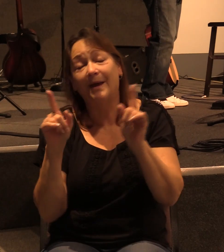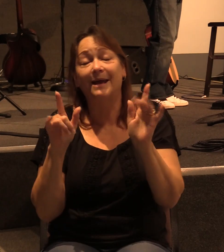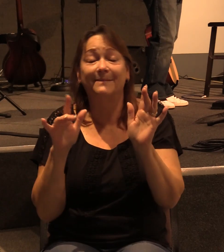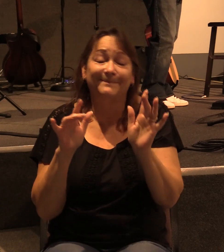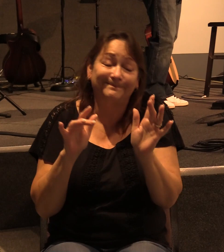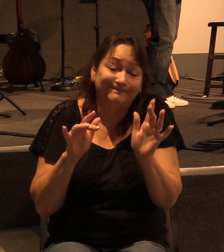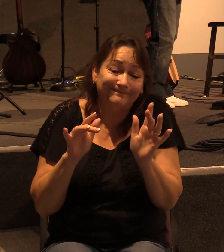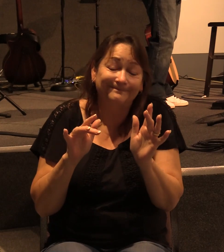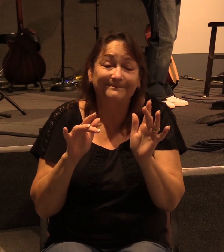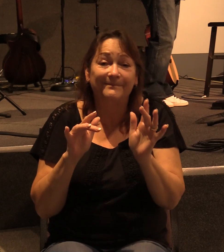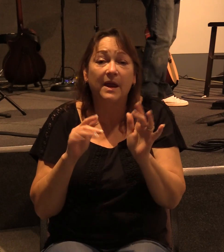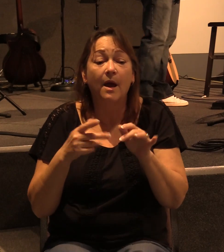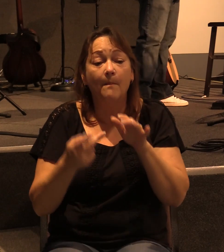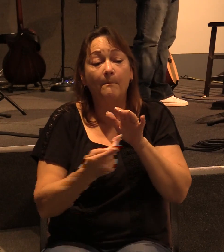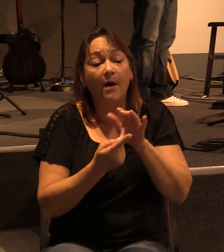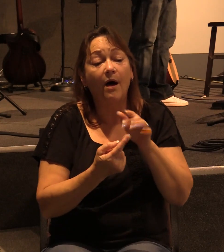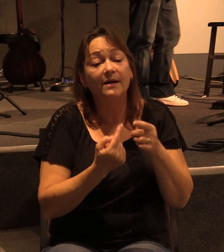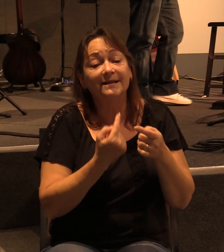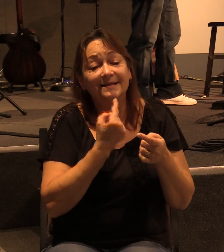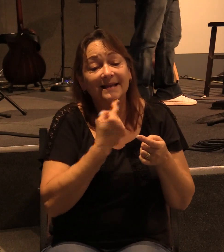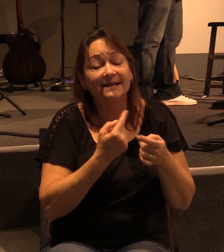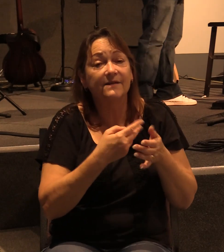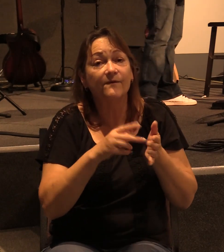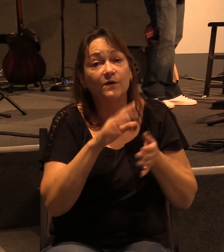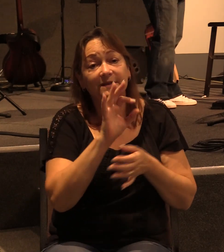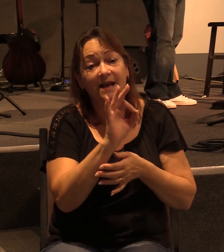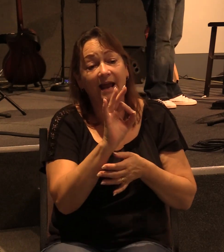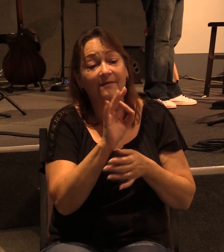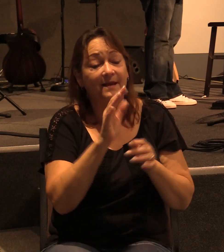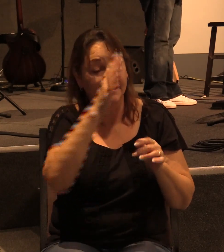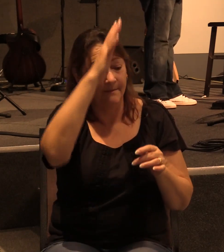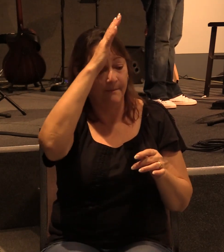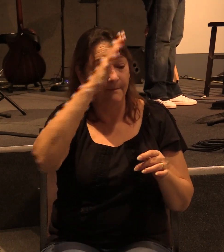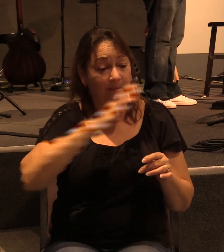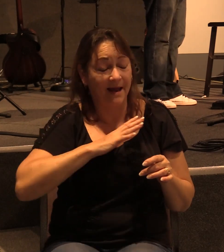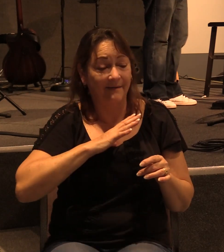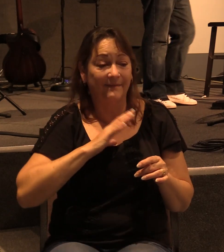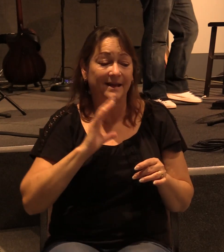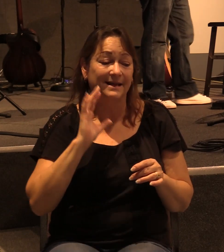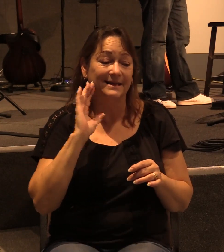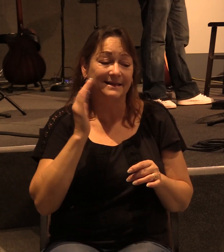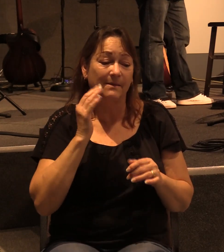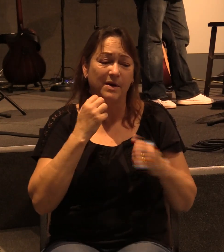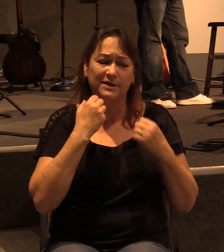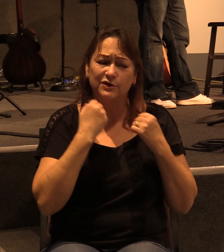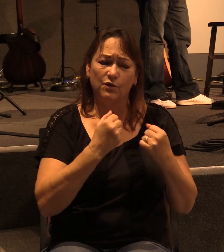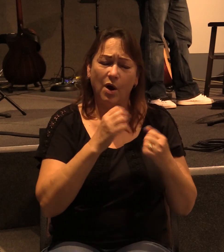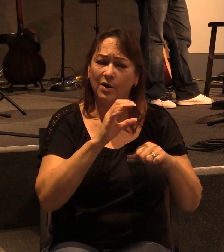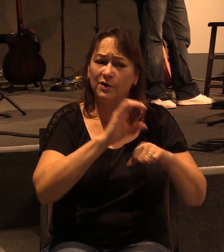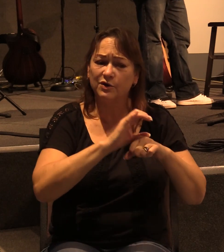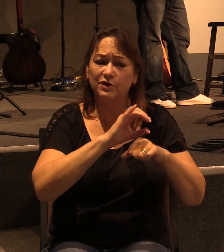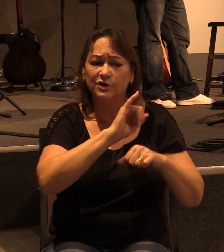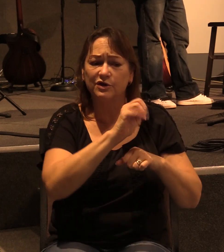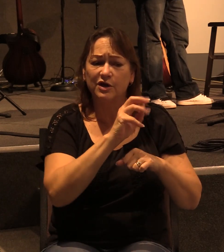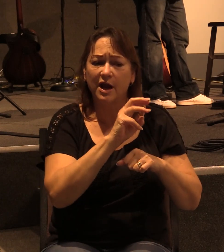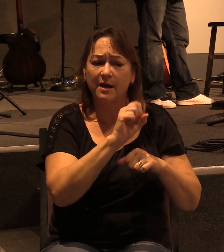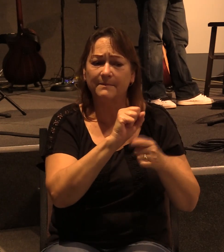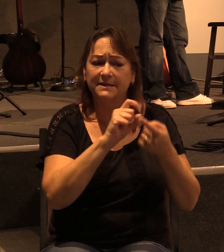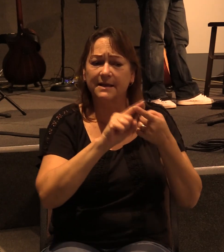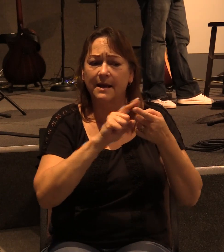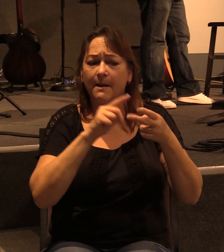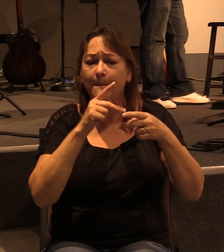and Paul tells us in verse 9 that these men who seem to be pillars in the church that's James